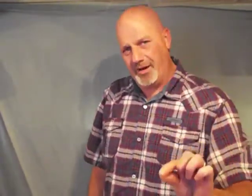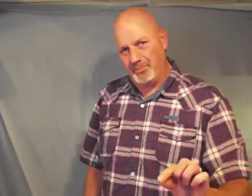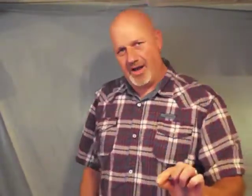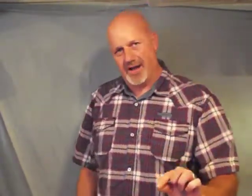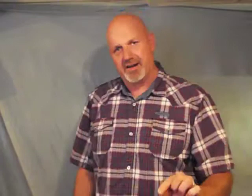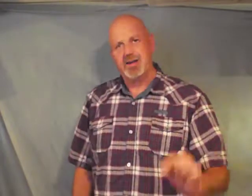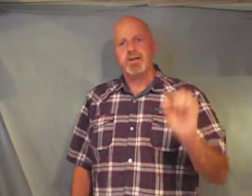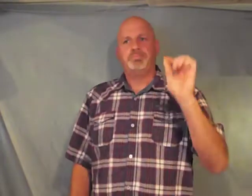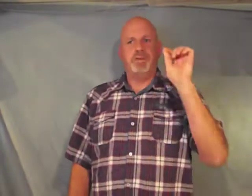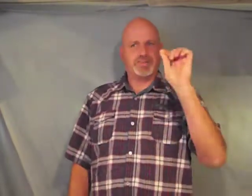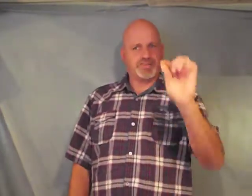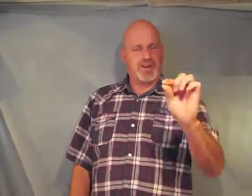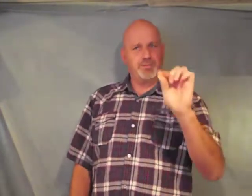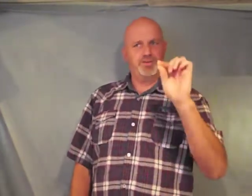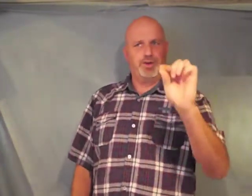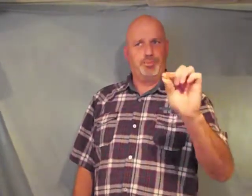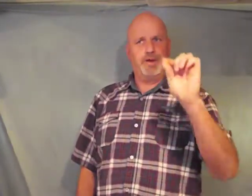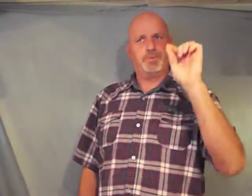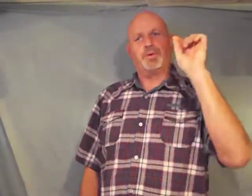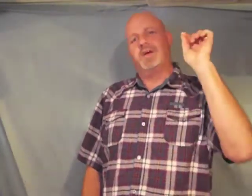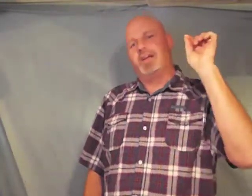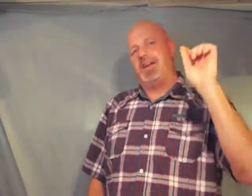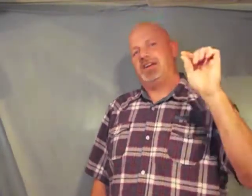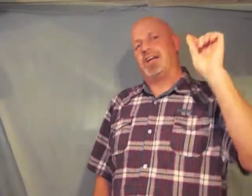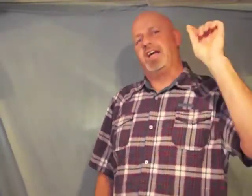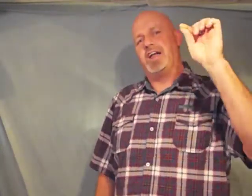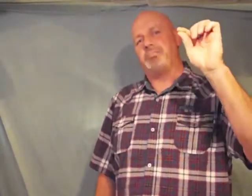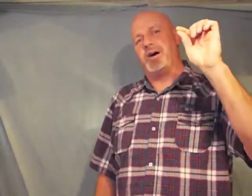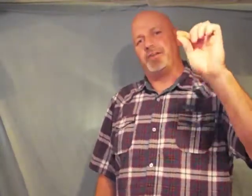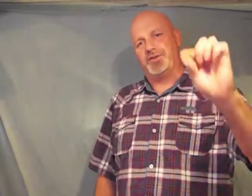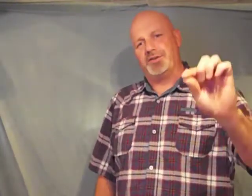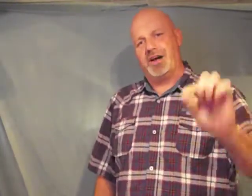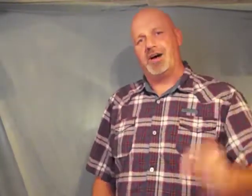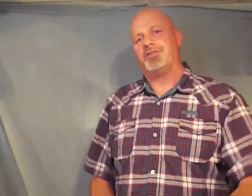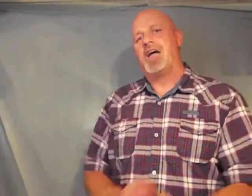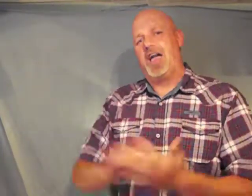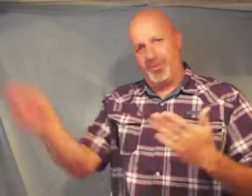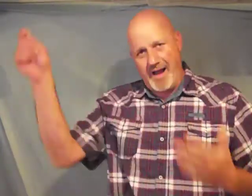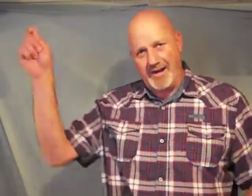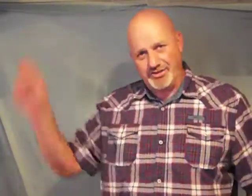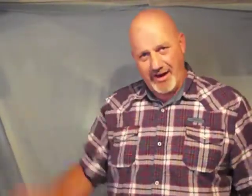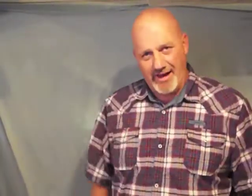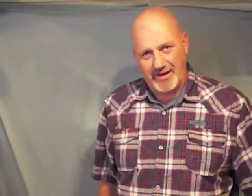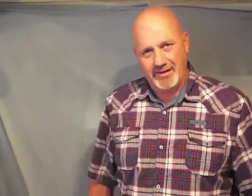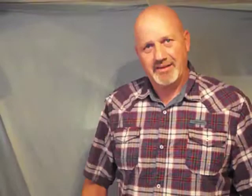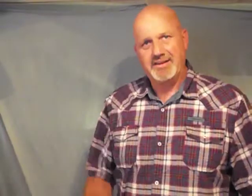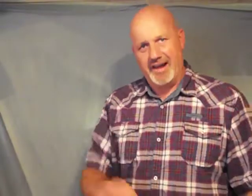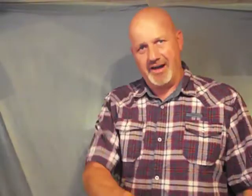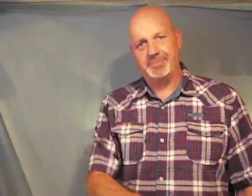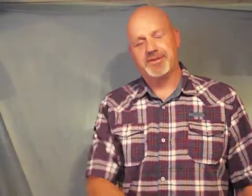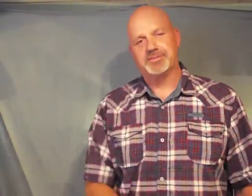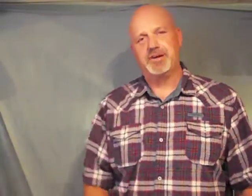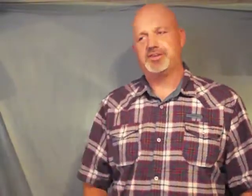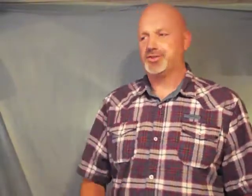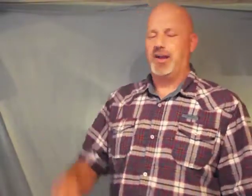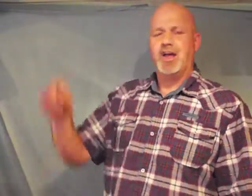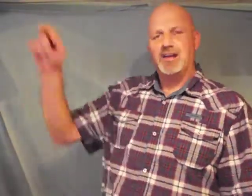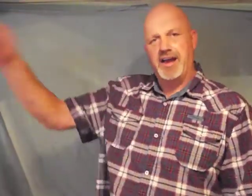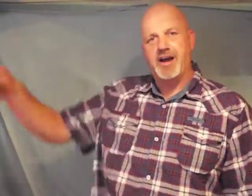block but some of you people need to get up off your duff and write a check to help this ministry to help